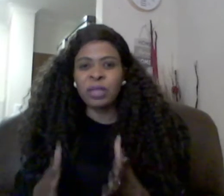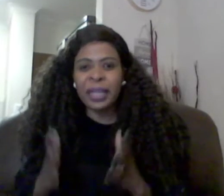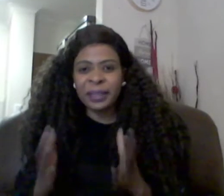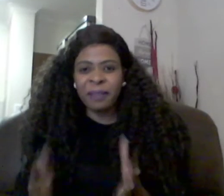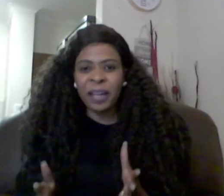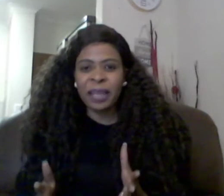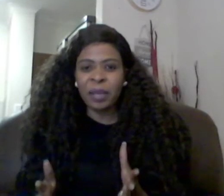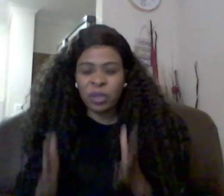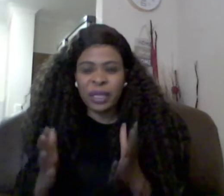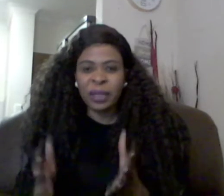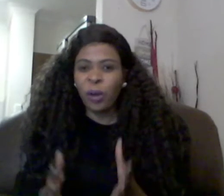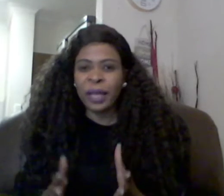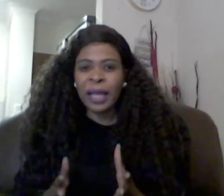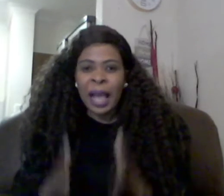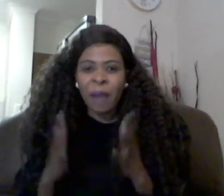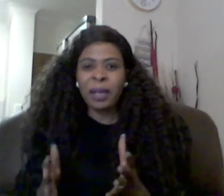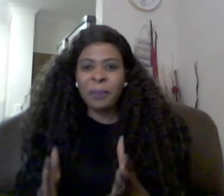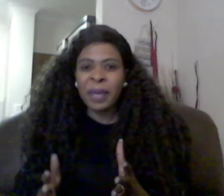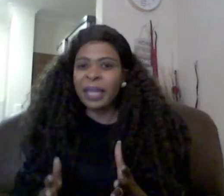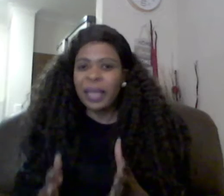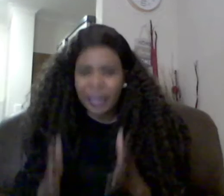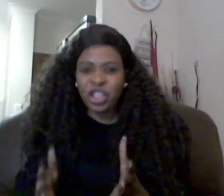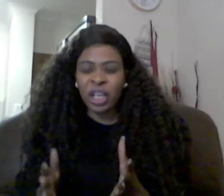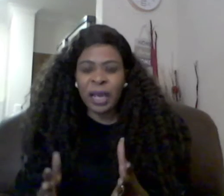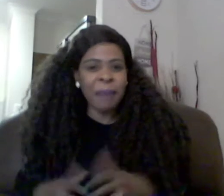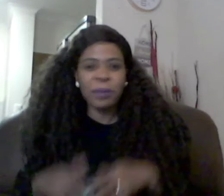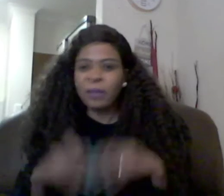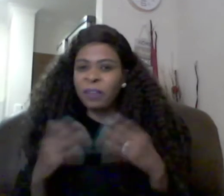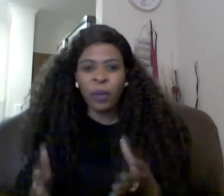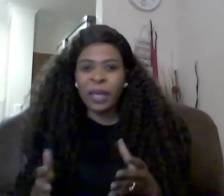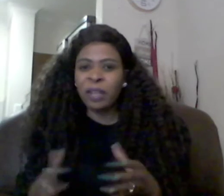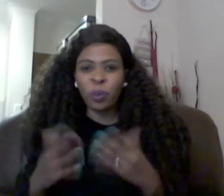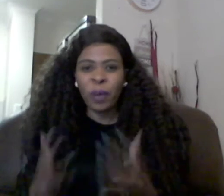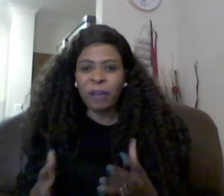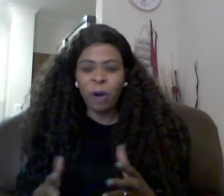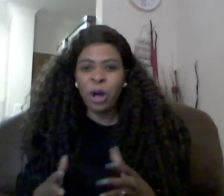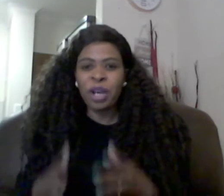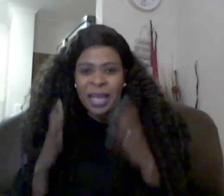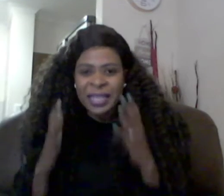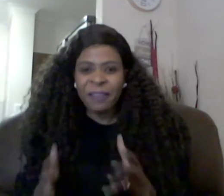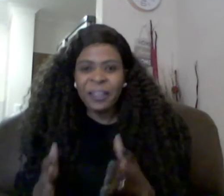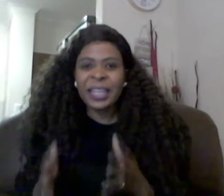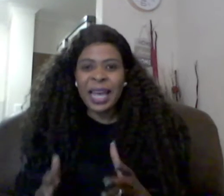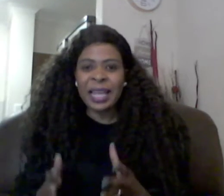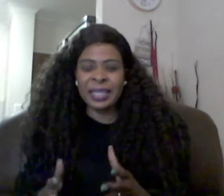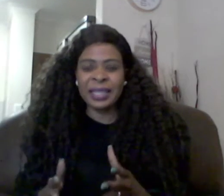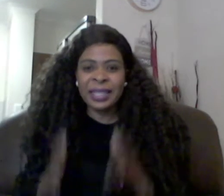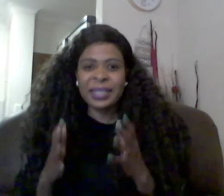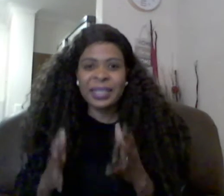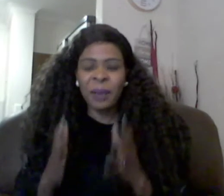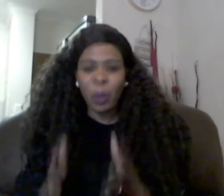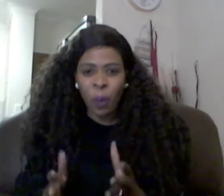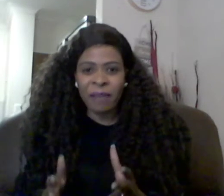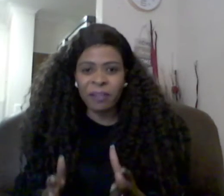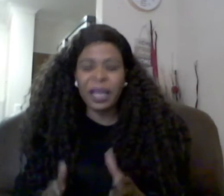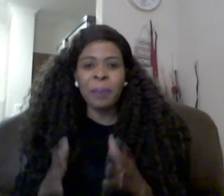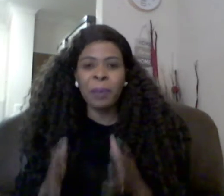tell the father to say no one i want to marry rachel i'm even willing to work for her seven years this is my wife there are people